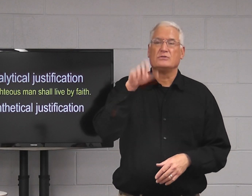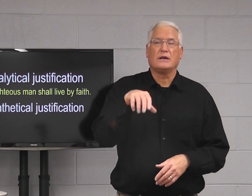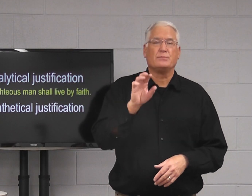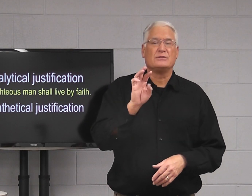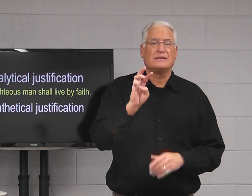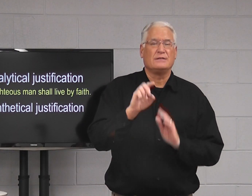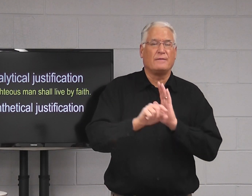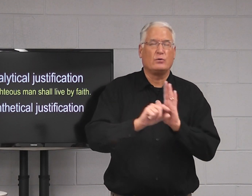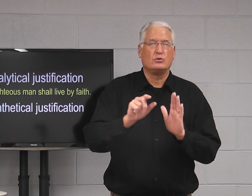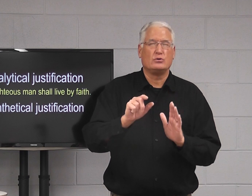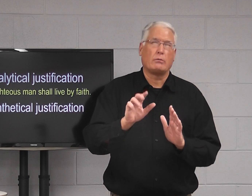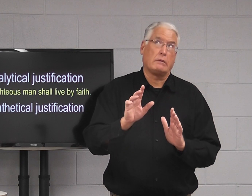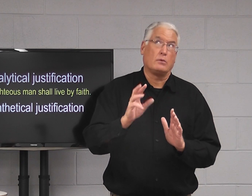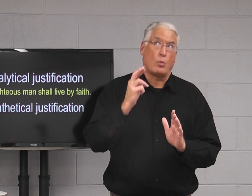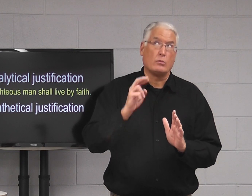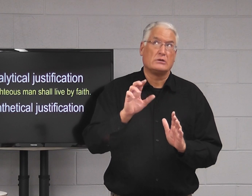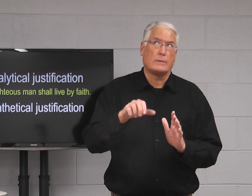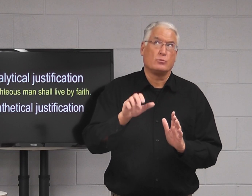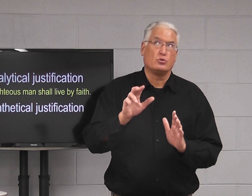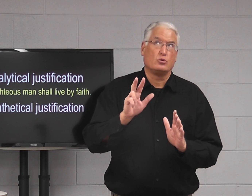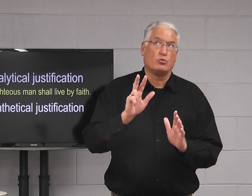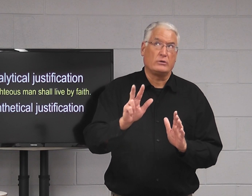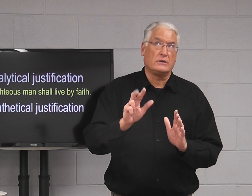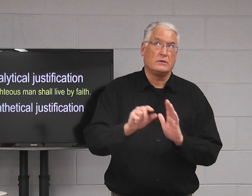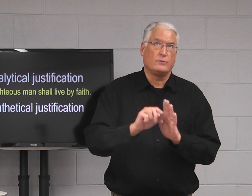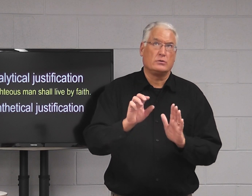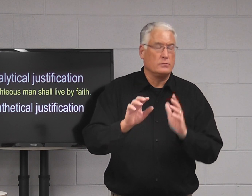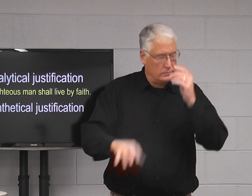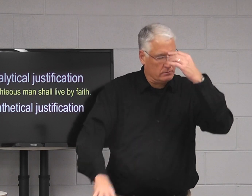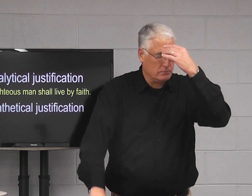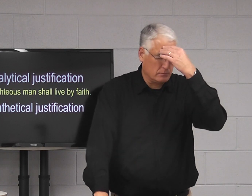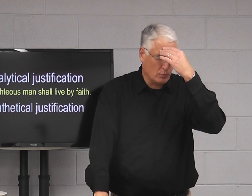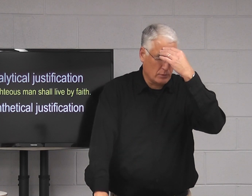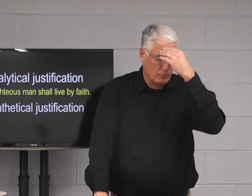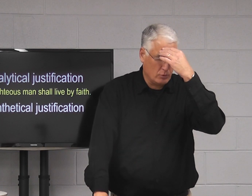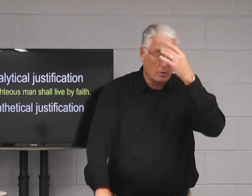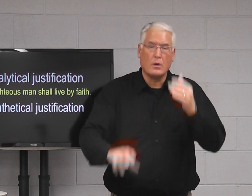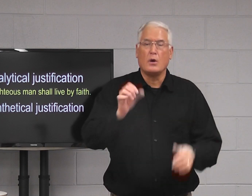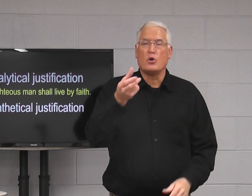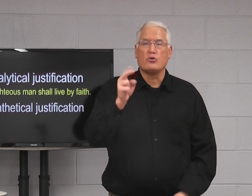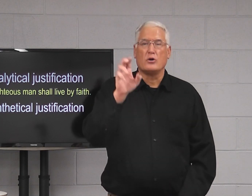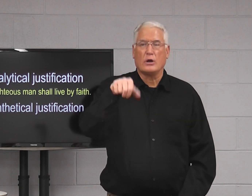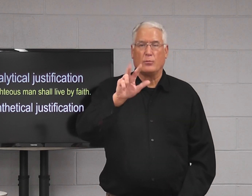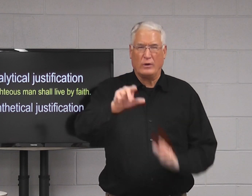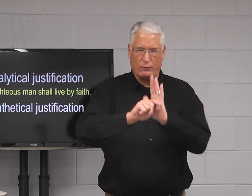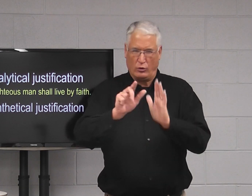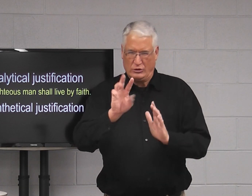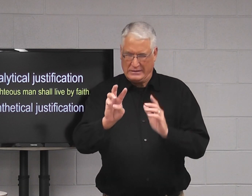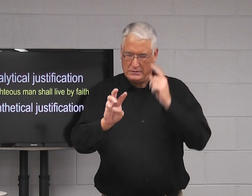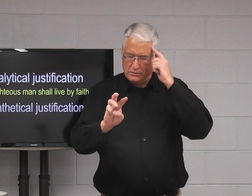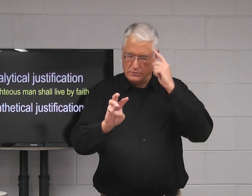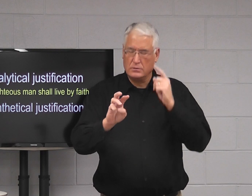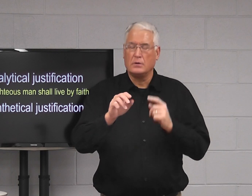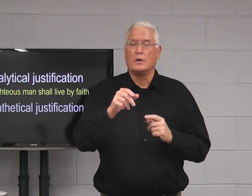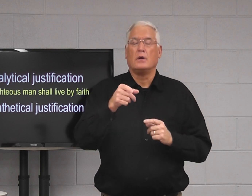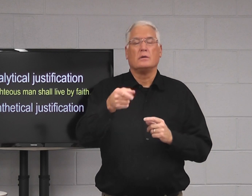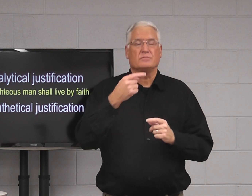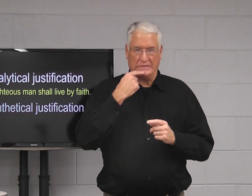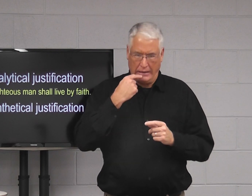in Romans chapter 6 verse, I think it's Romans chapter 6, maybe chapter 3, John chapter 3 verse 16, I think,